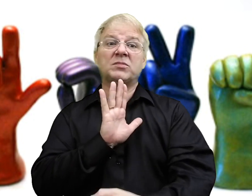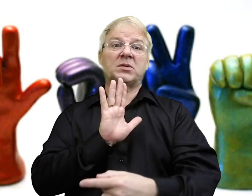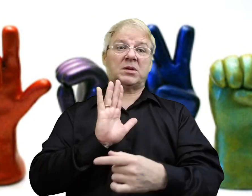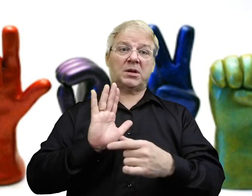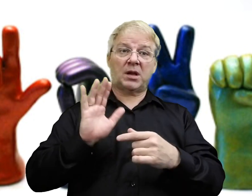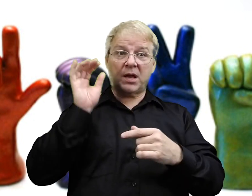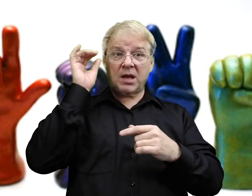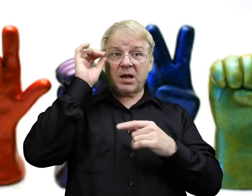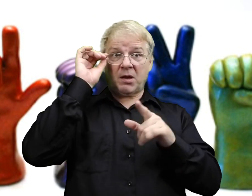Perhaps even some criticism.